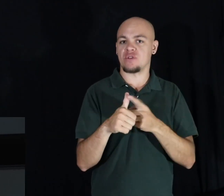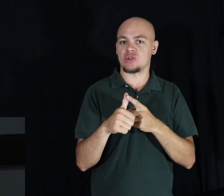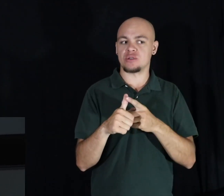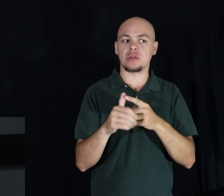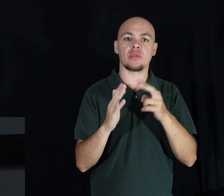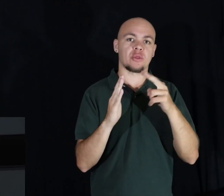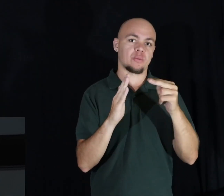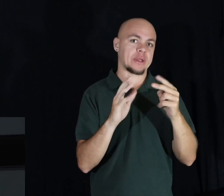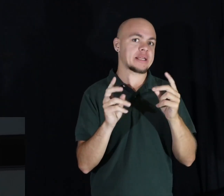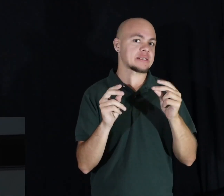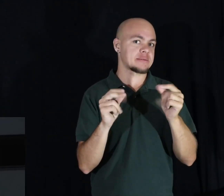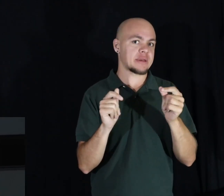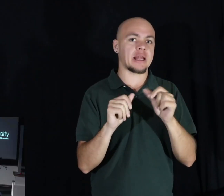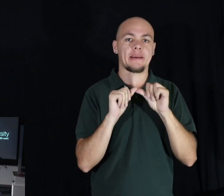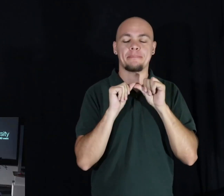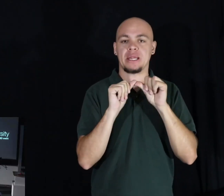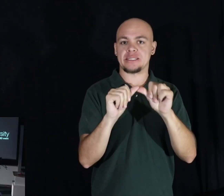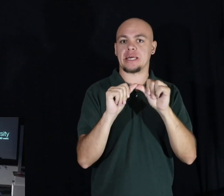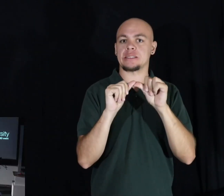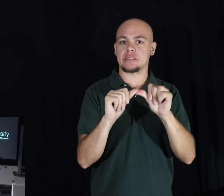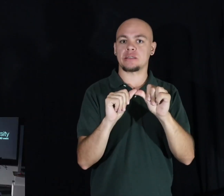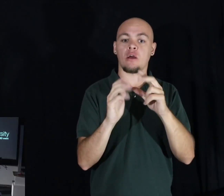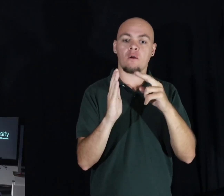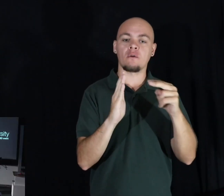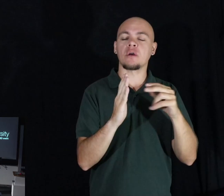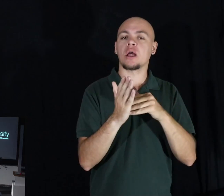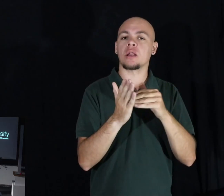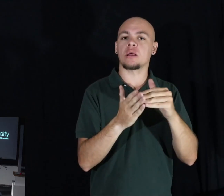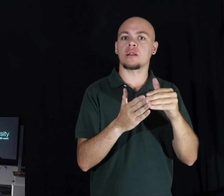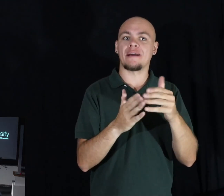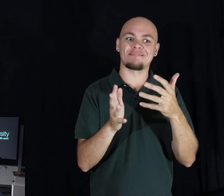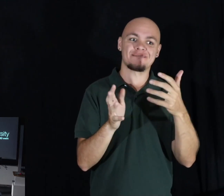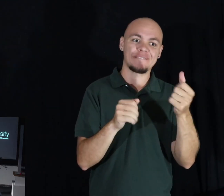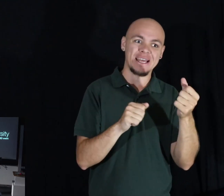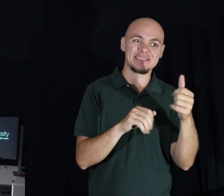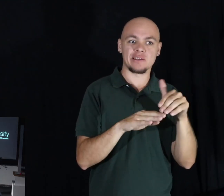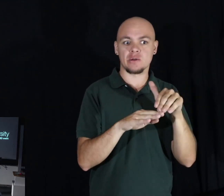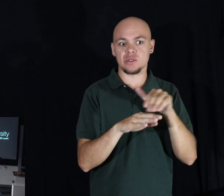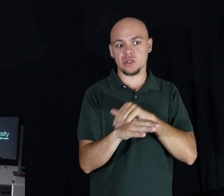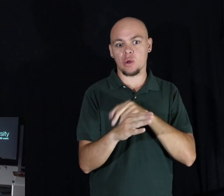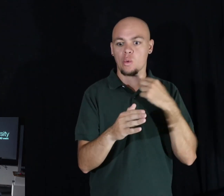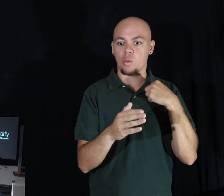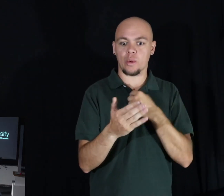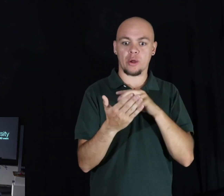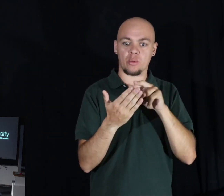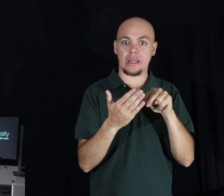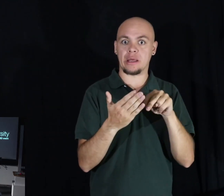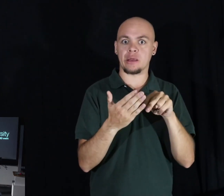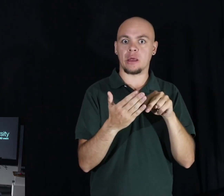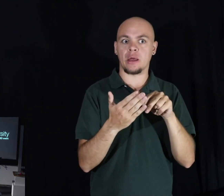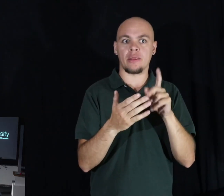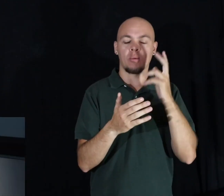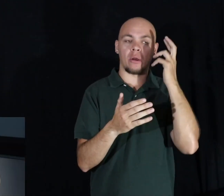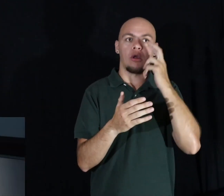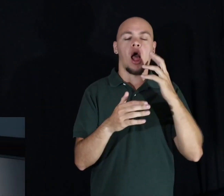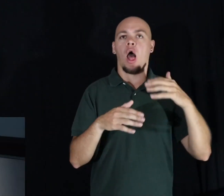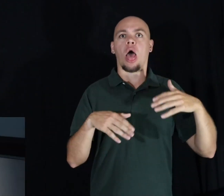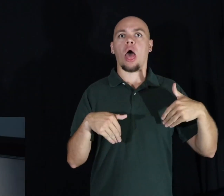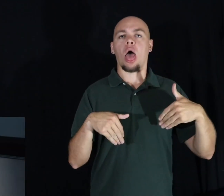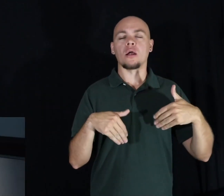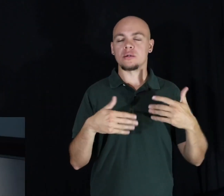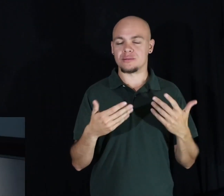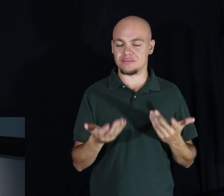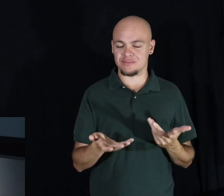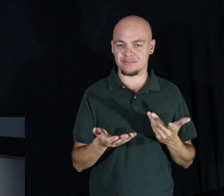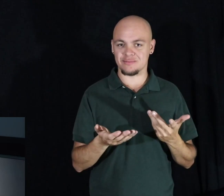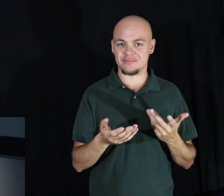reading speed. Often when we read, we don't realize how fast or slow we're reading until it's too late. And number two,